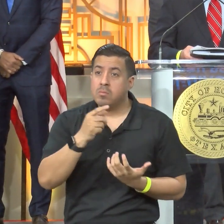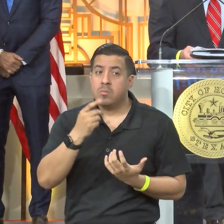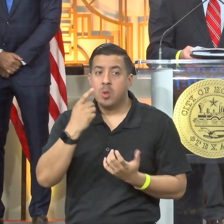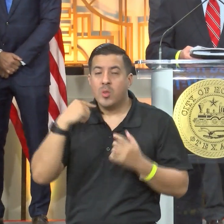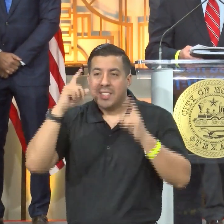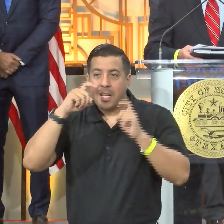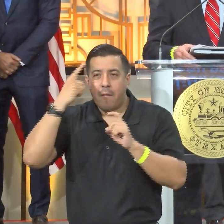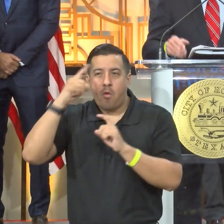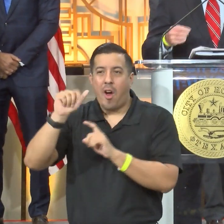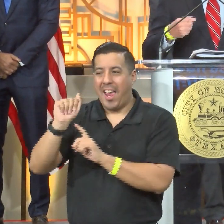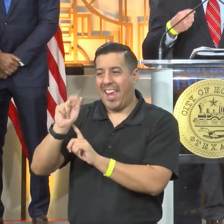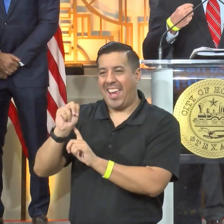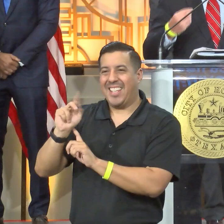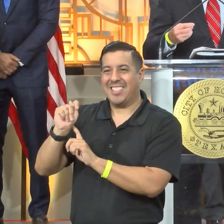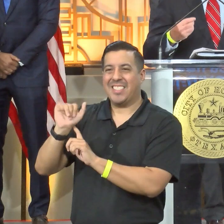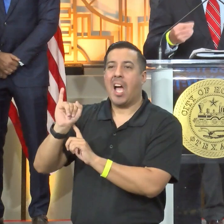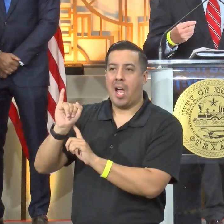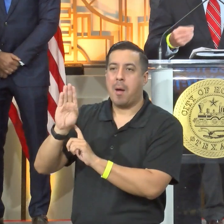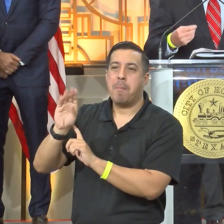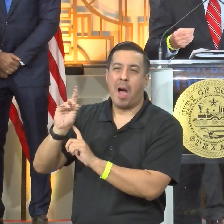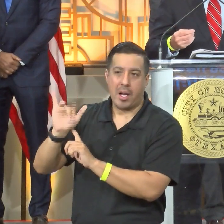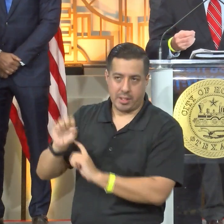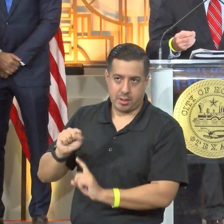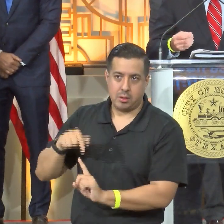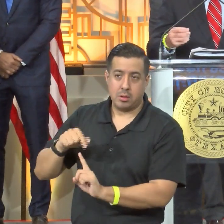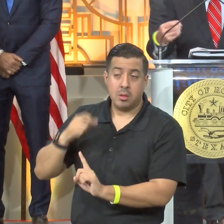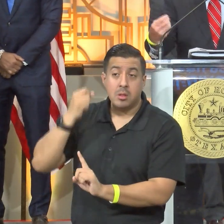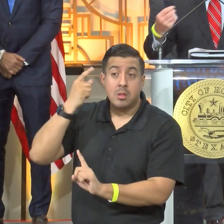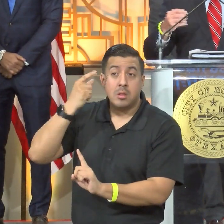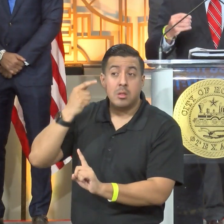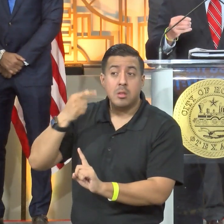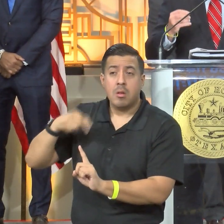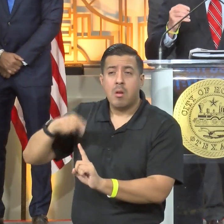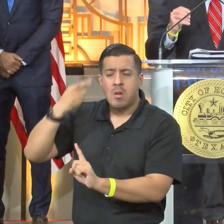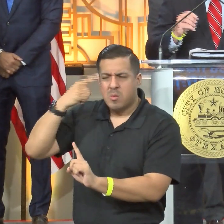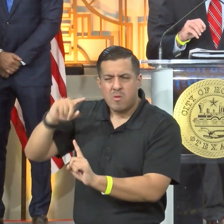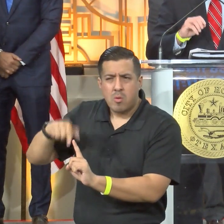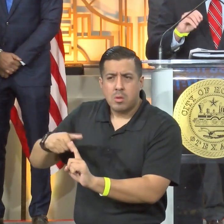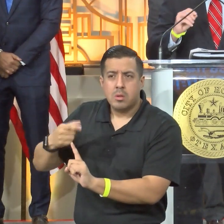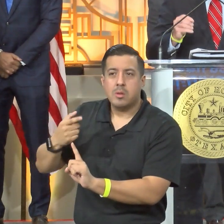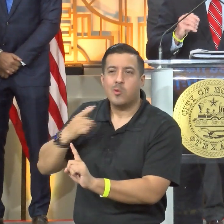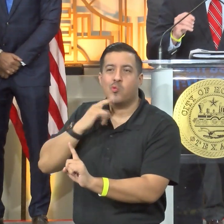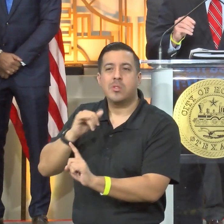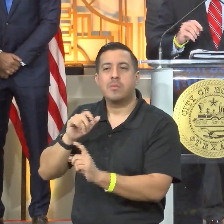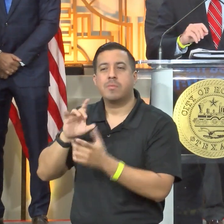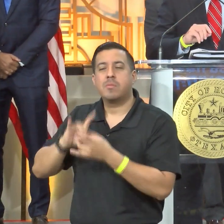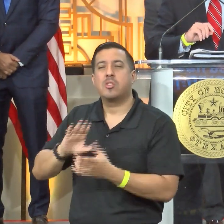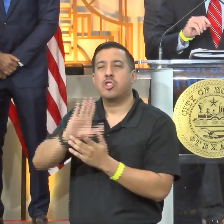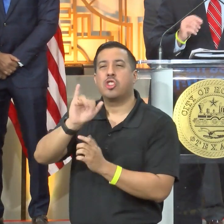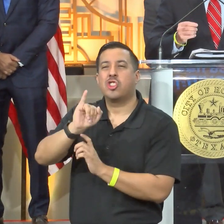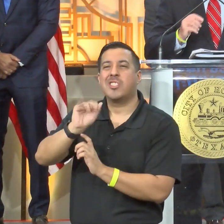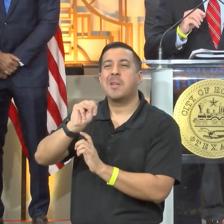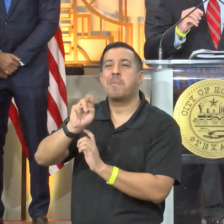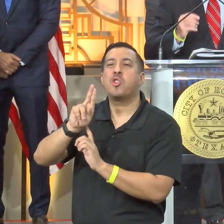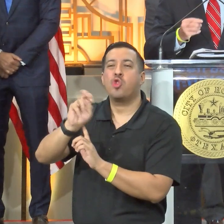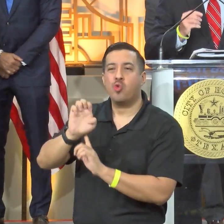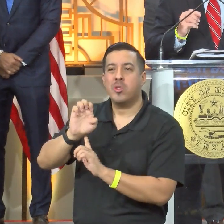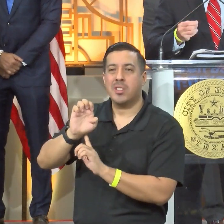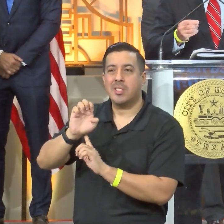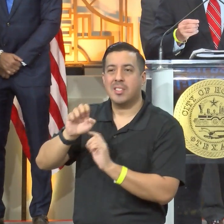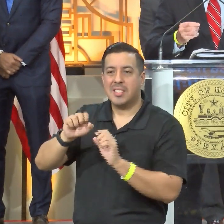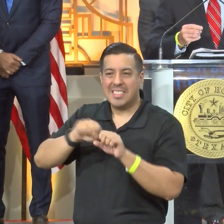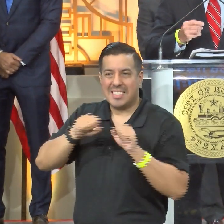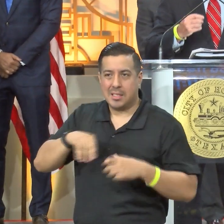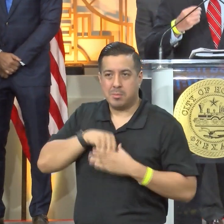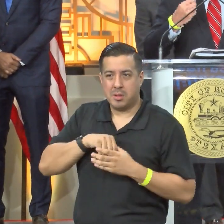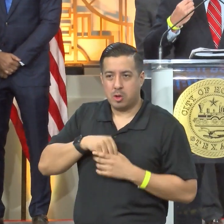tested for antibodies and to remind folks what antibodies are your those are part of your immune system that has reacted to a previous